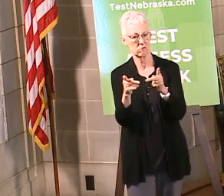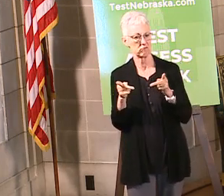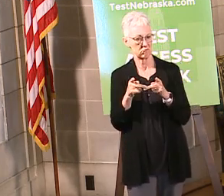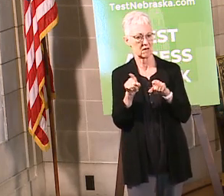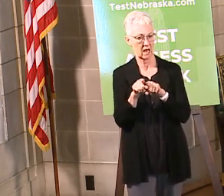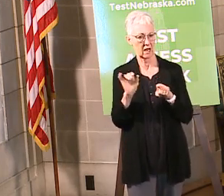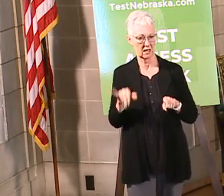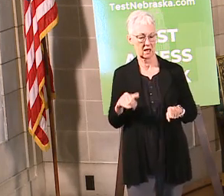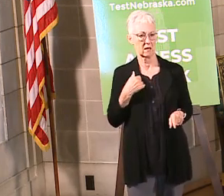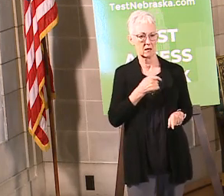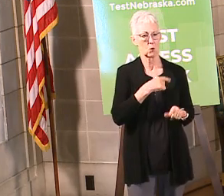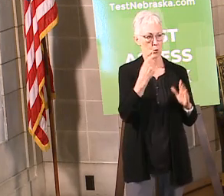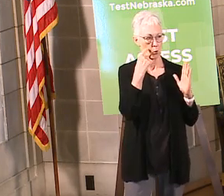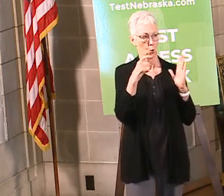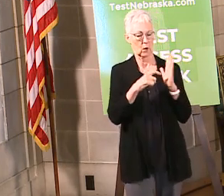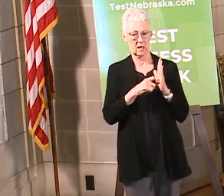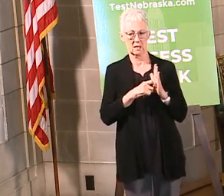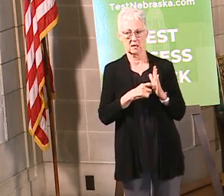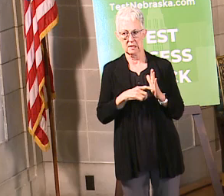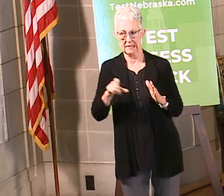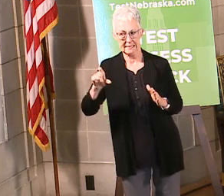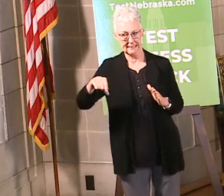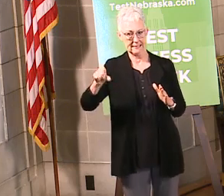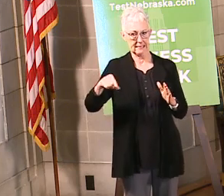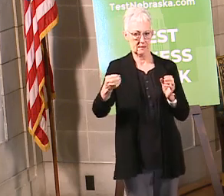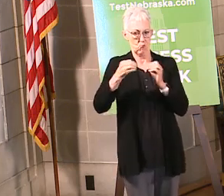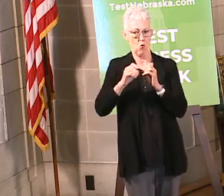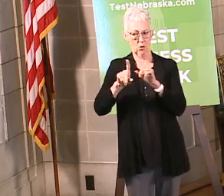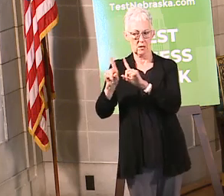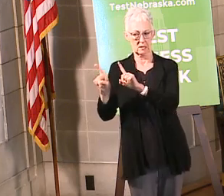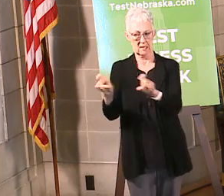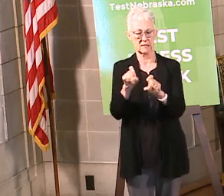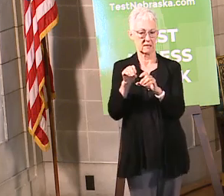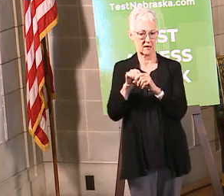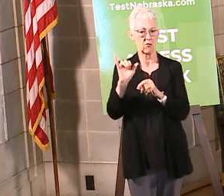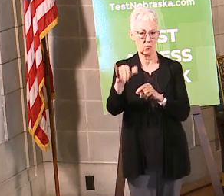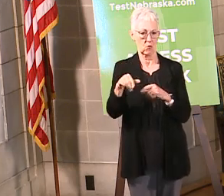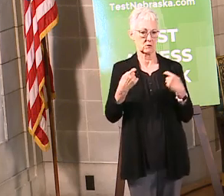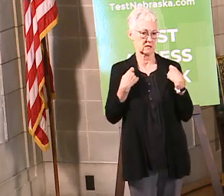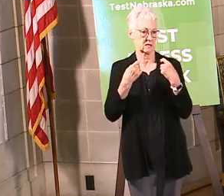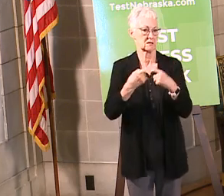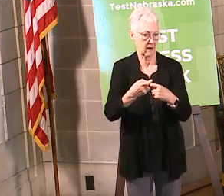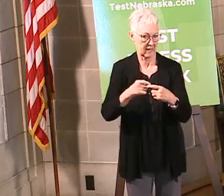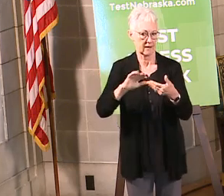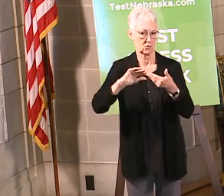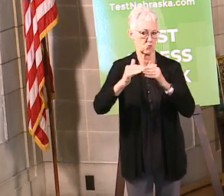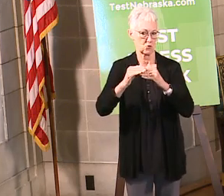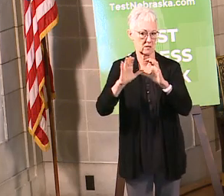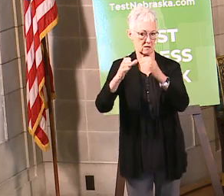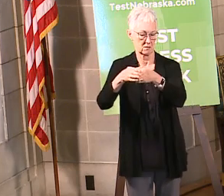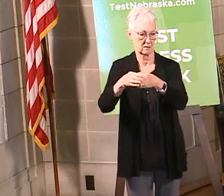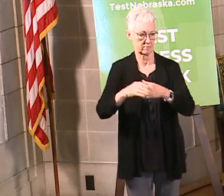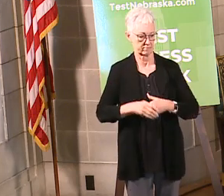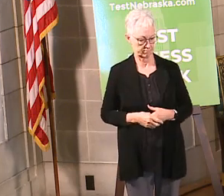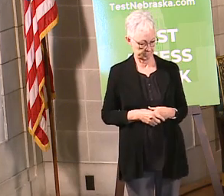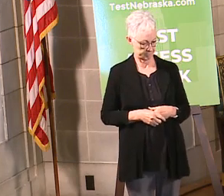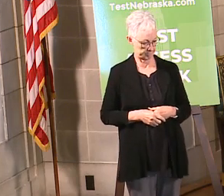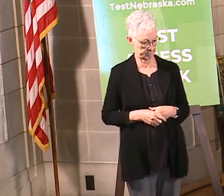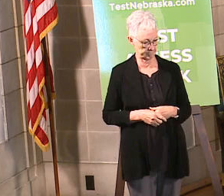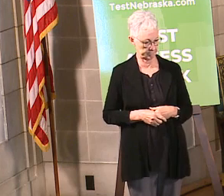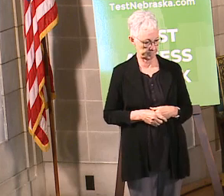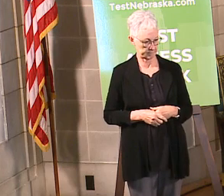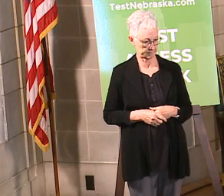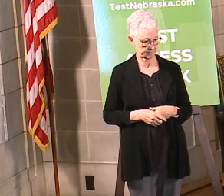recognize that we've got a need here, and so we are looking to ramp that up. If not, how will the state address concerns over the lack of